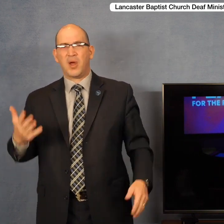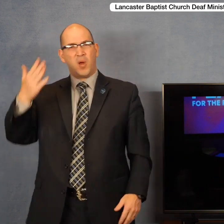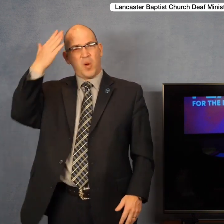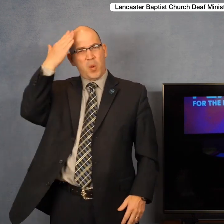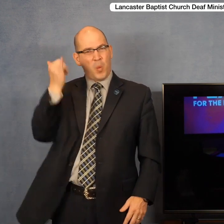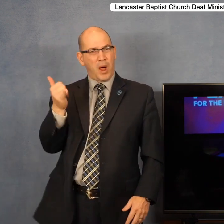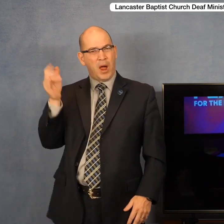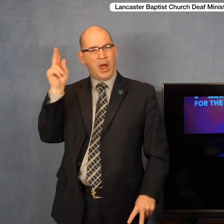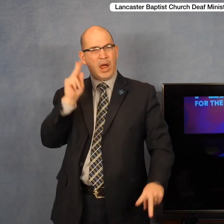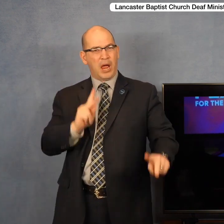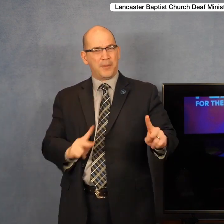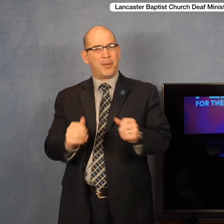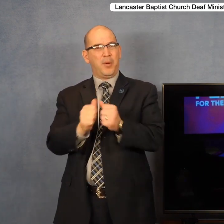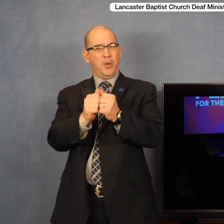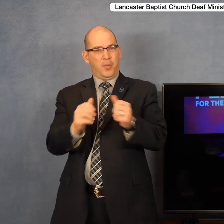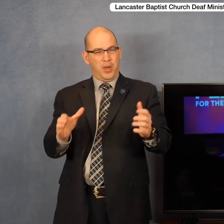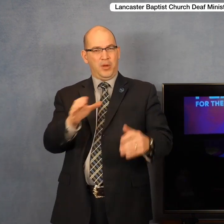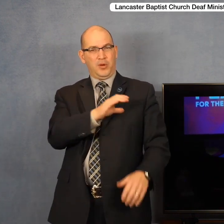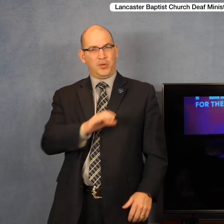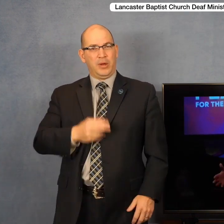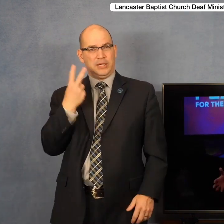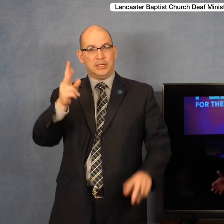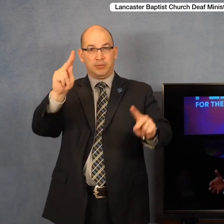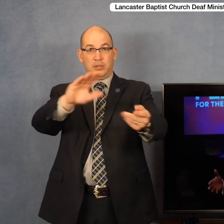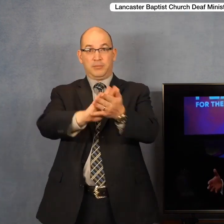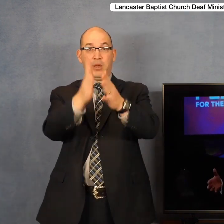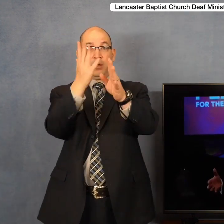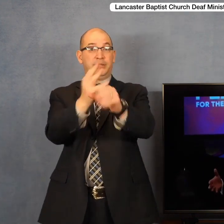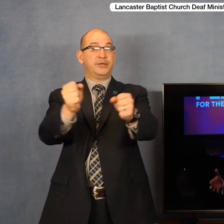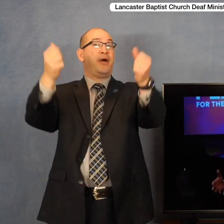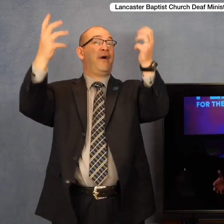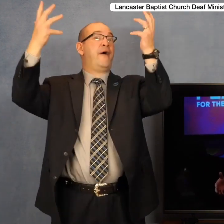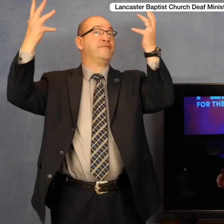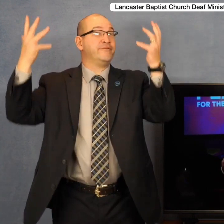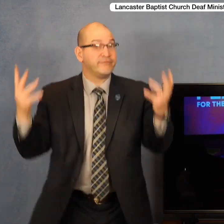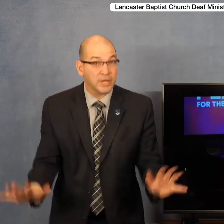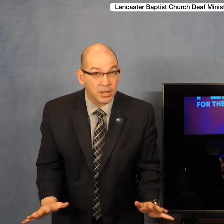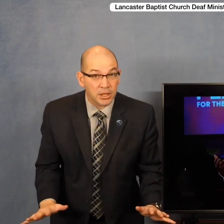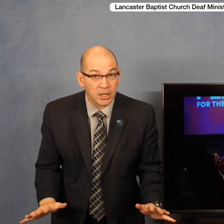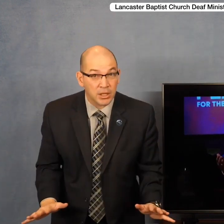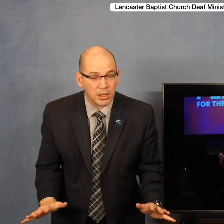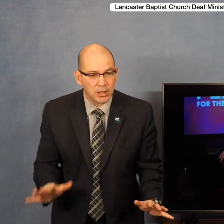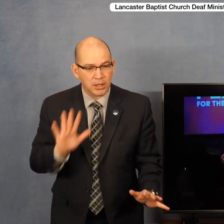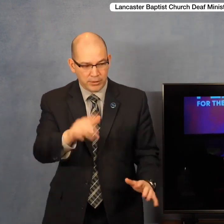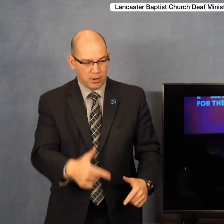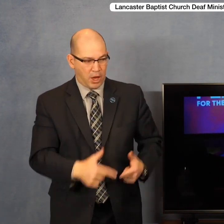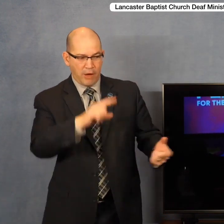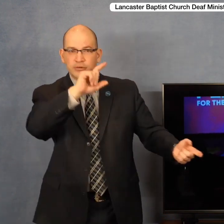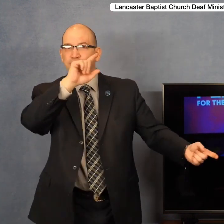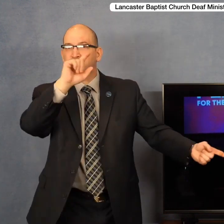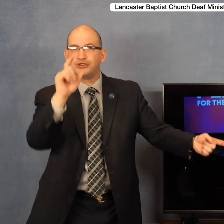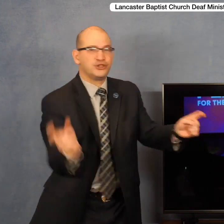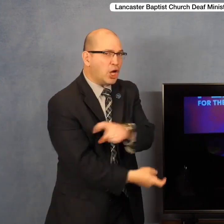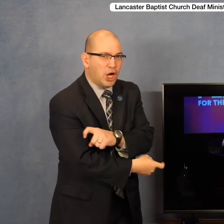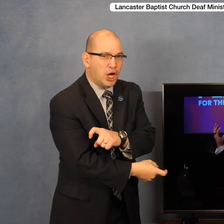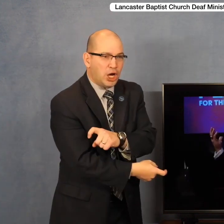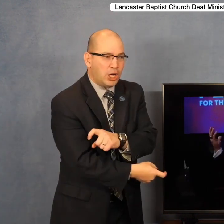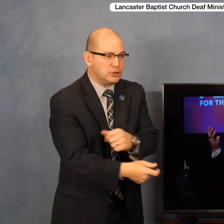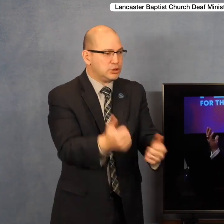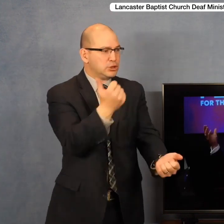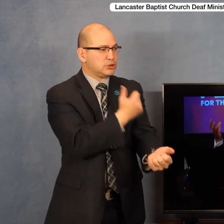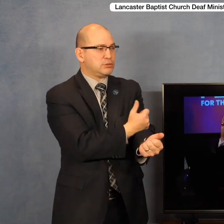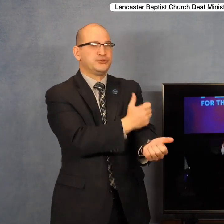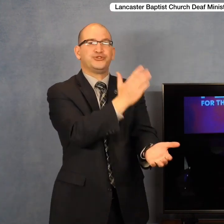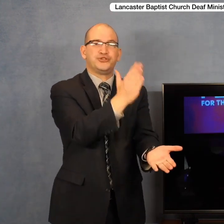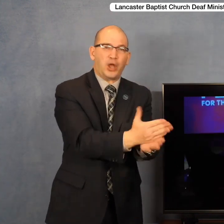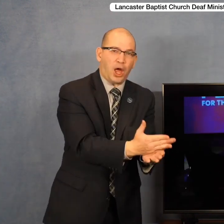unsaved people, when they see someone get saved, and they clean up their lives, maybe they take